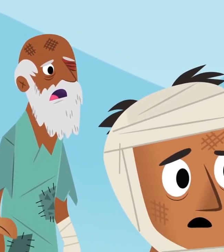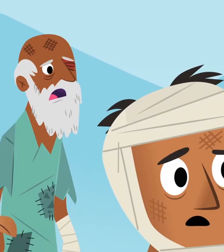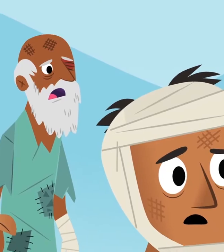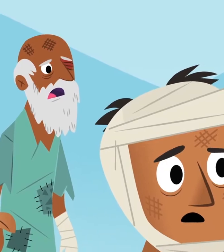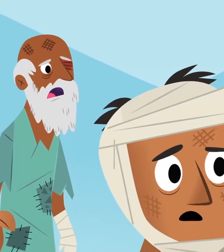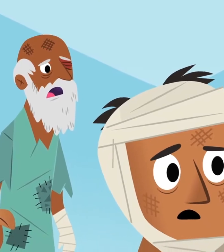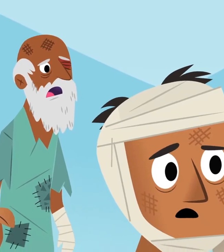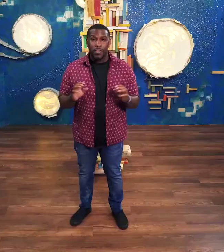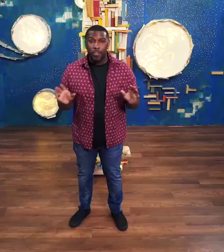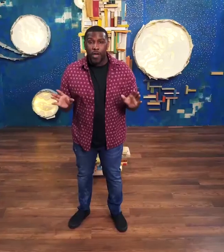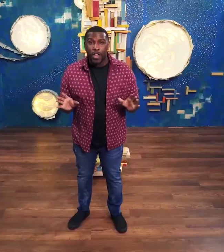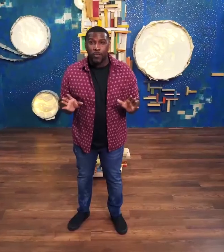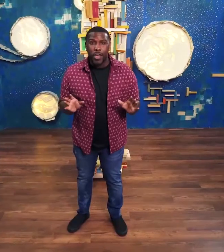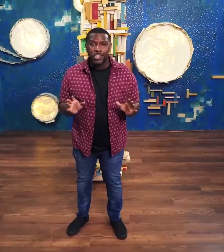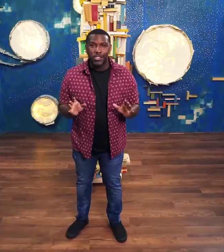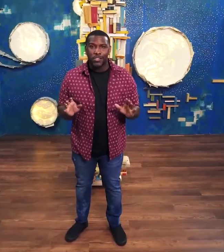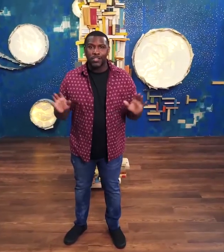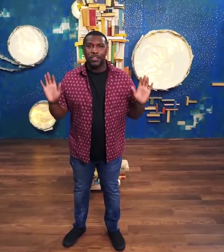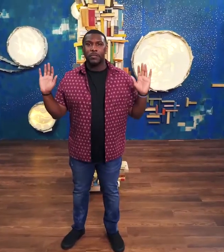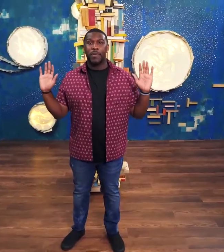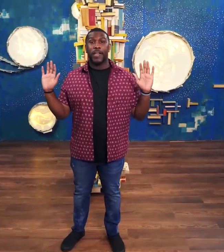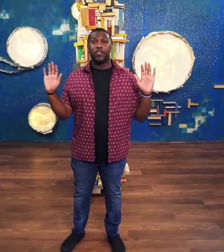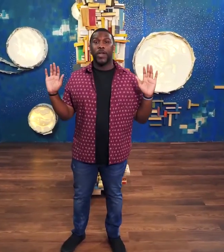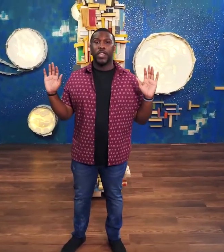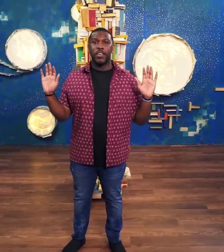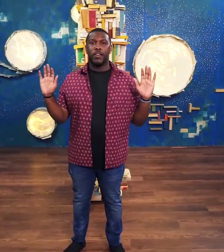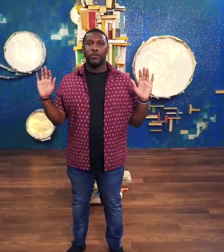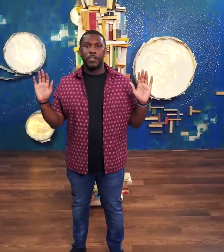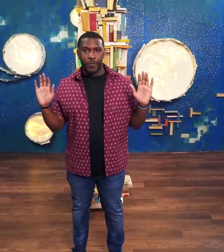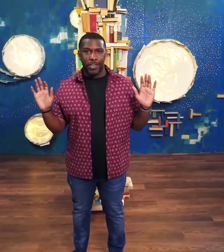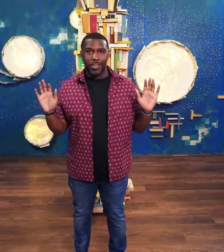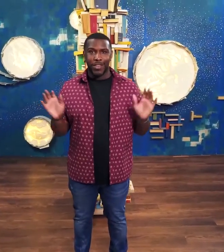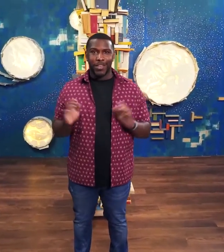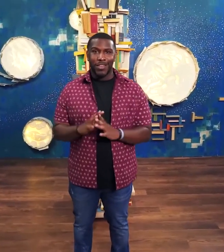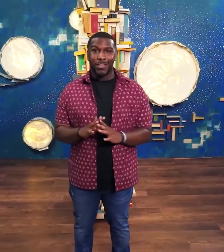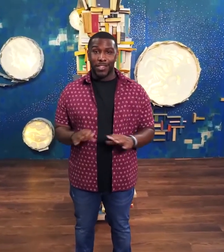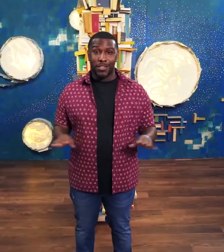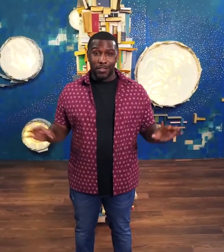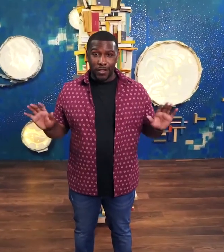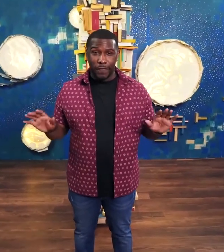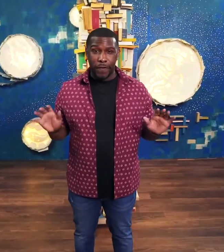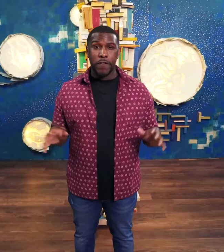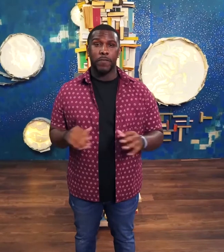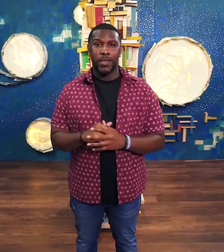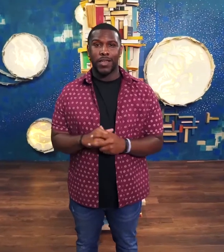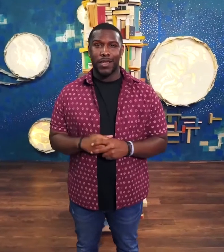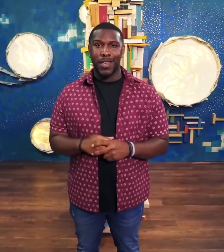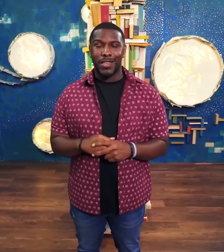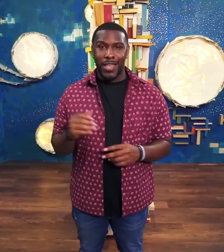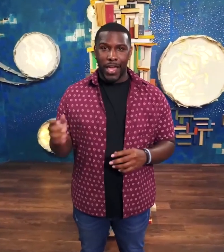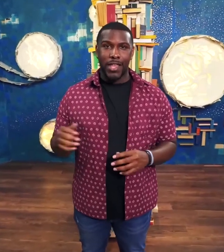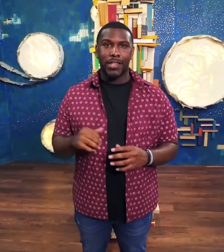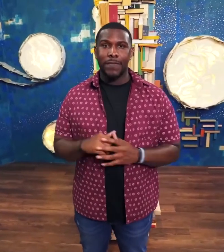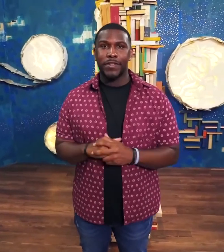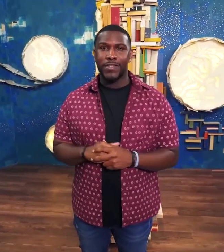the crowd around Jesus backed away whispering Jesus stood firm as Zack and the lepers